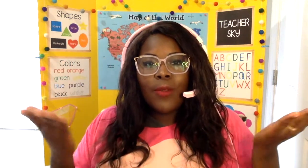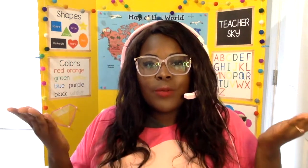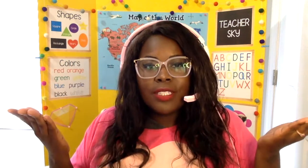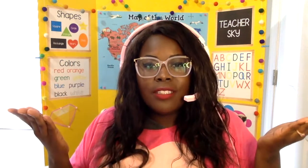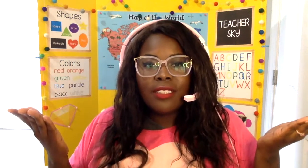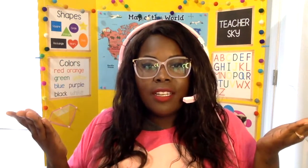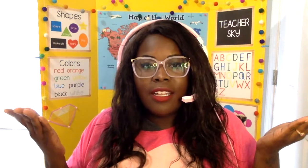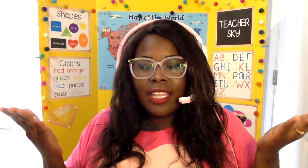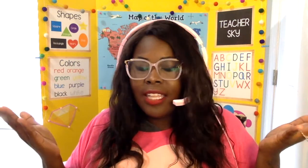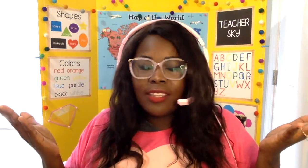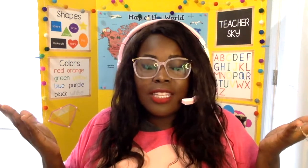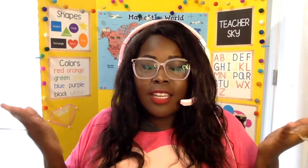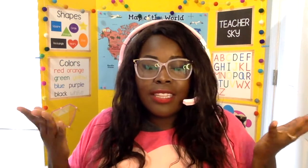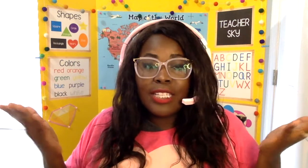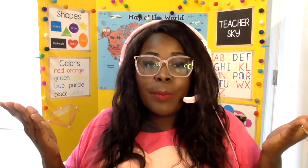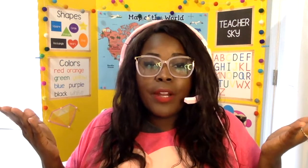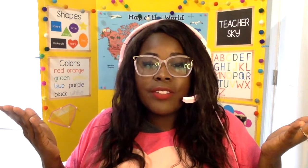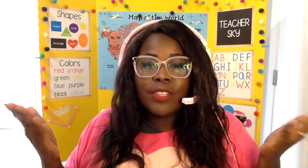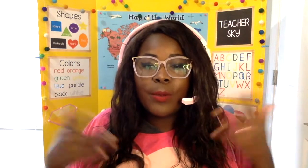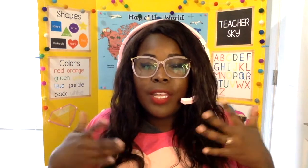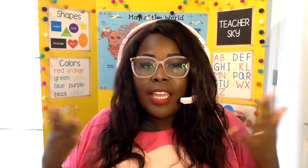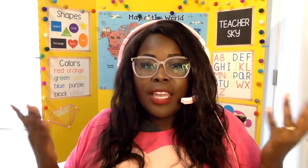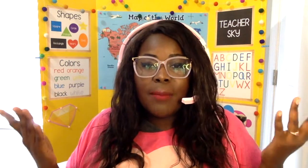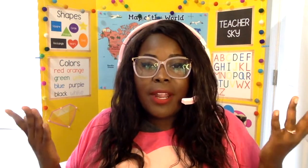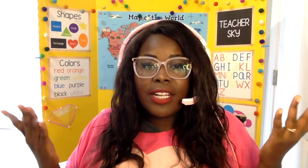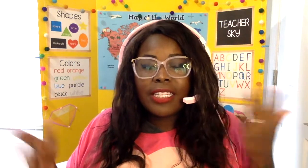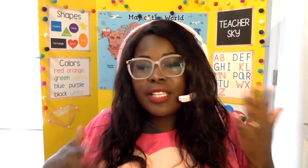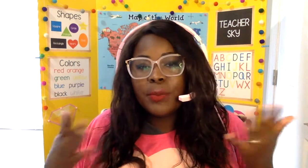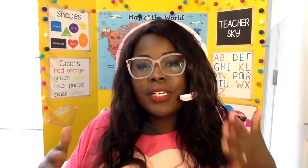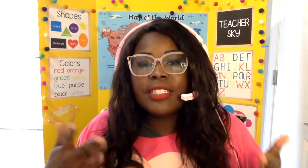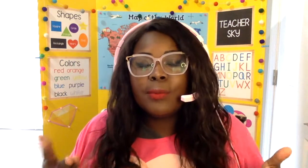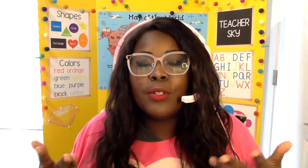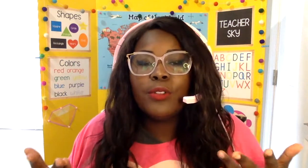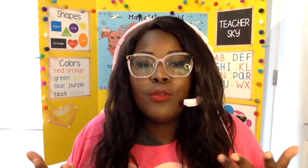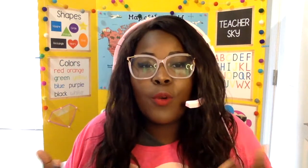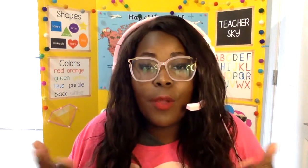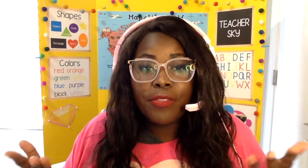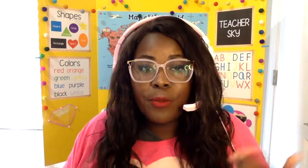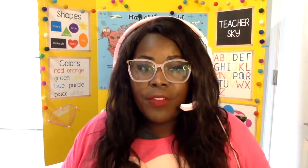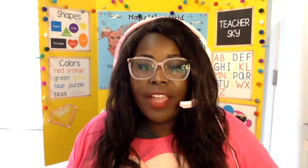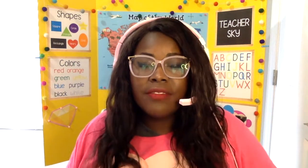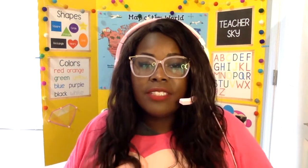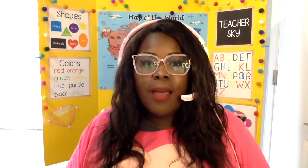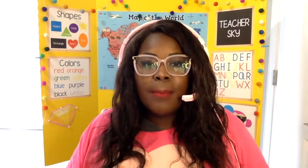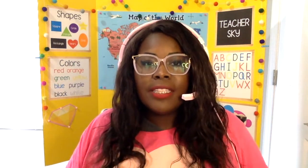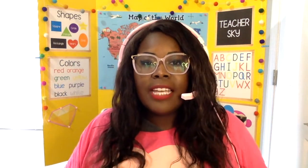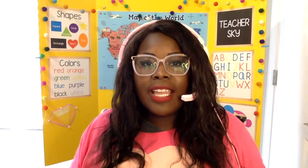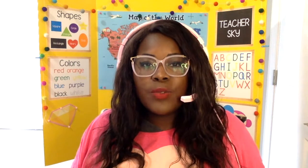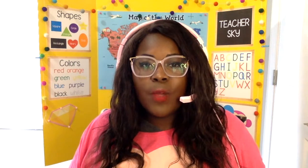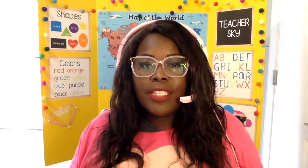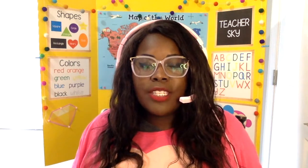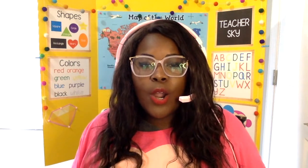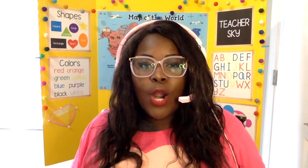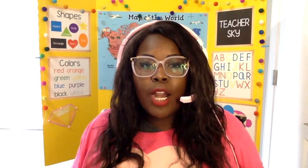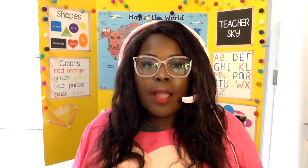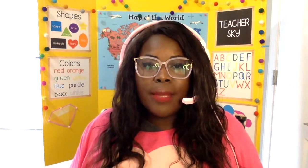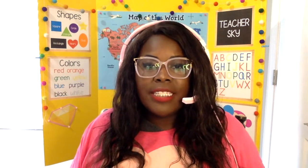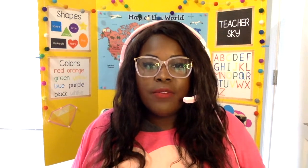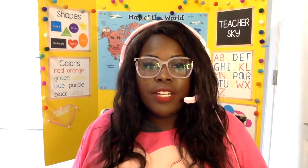these parts so in America that's pretty typical for one through five but the next ones are a bit different